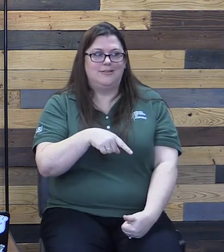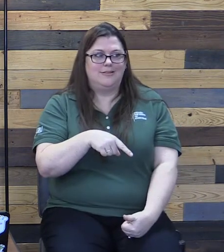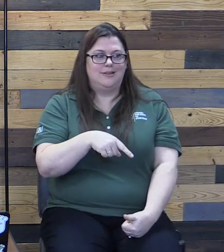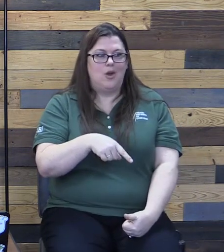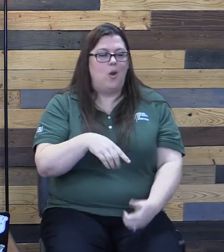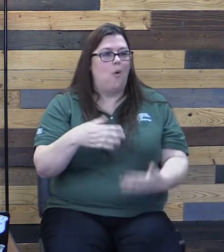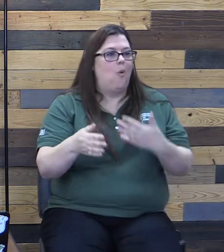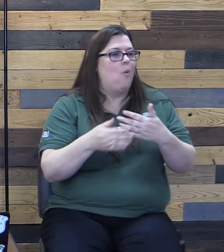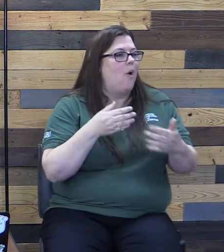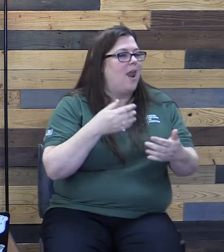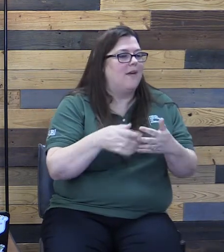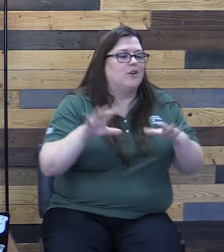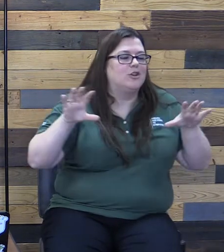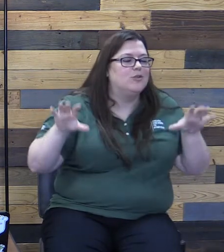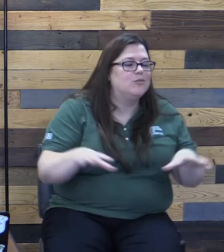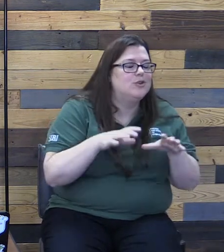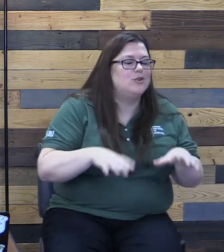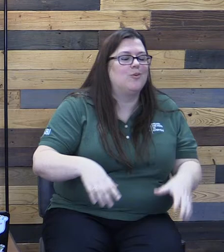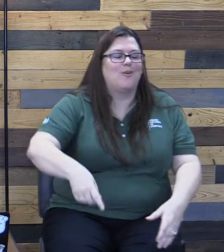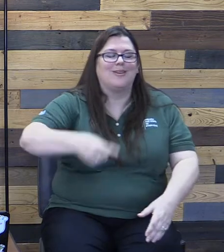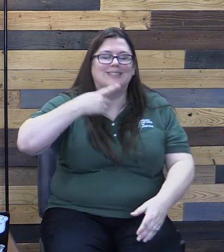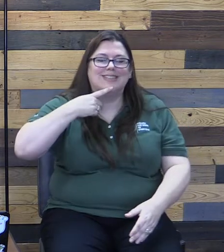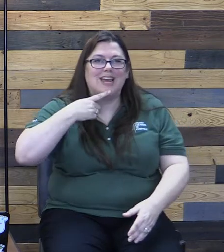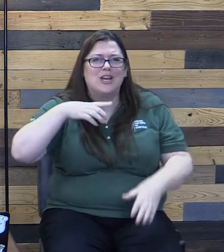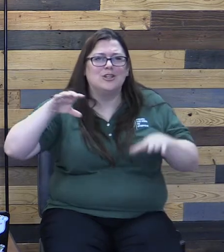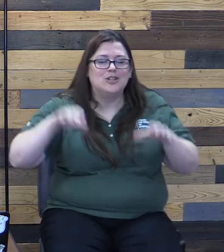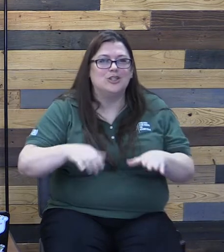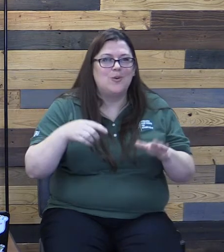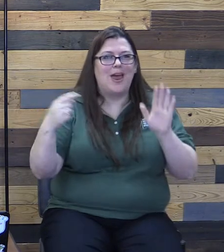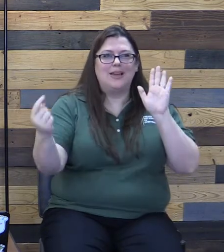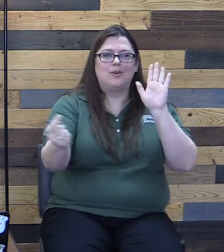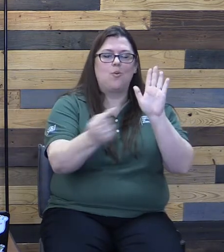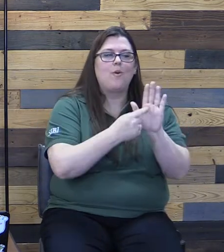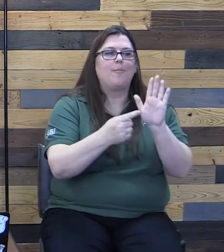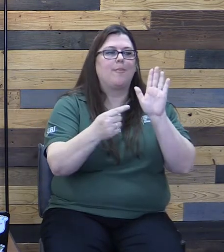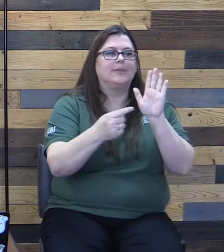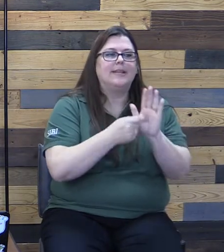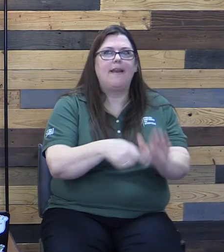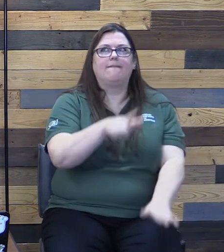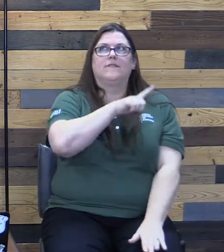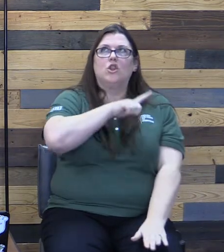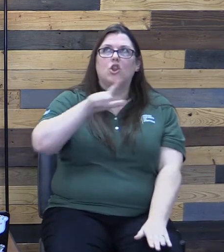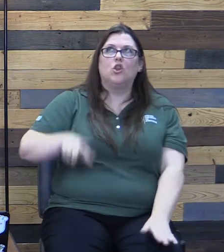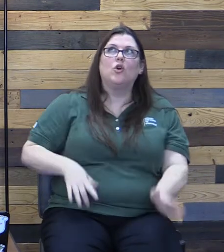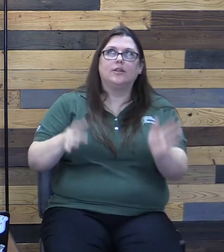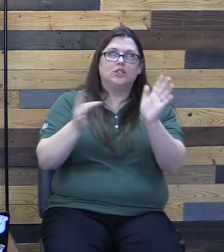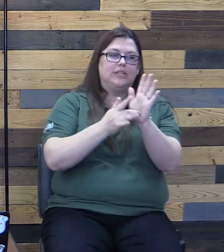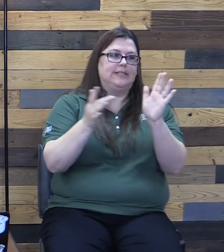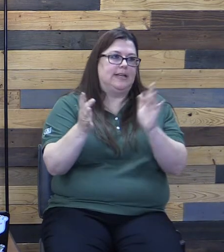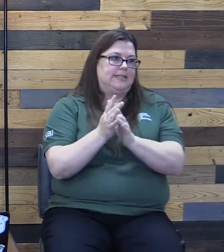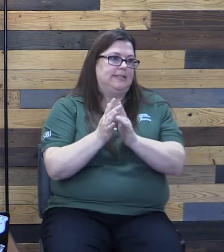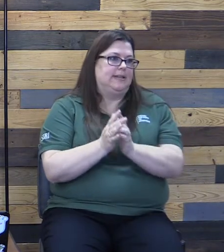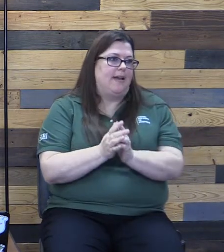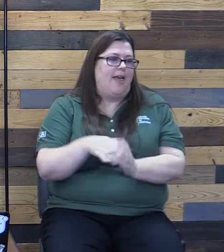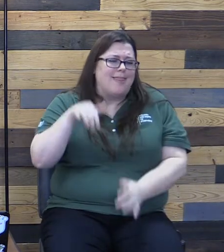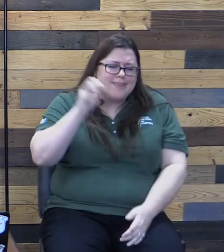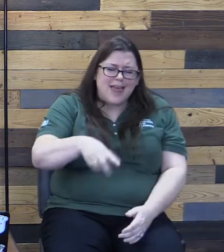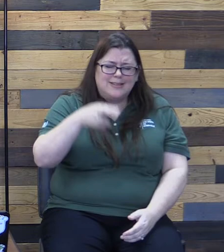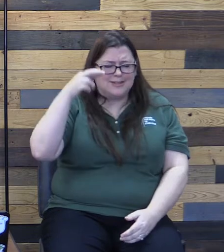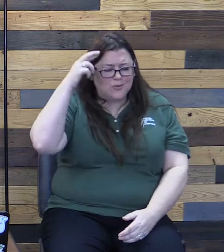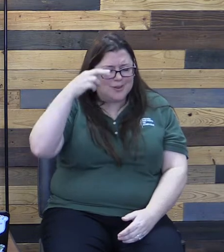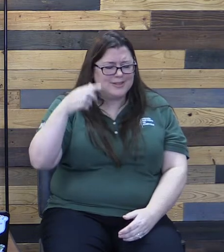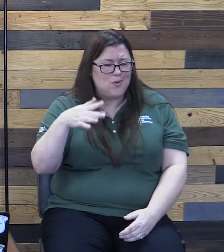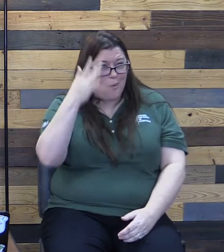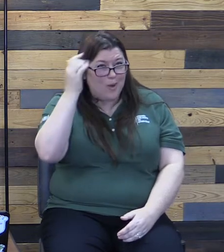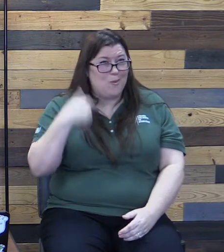whatever you do or say, do it as a representative of the Lord Jesus. That is the reason why